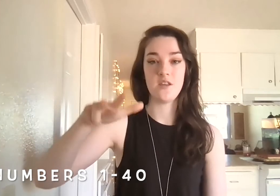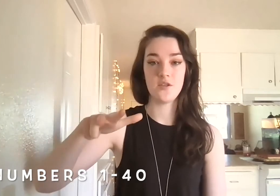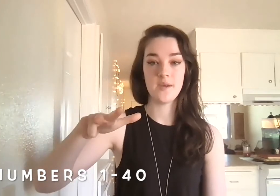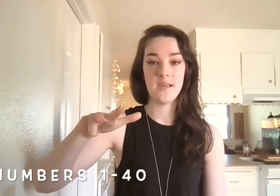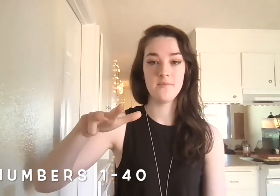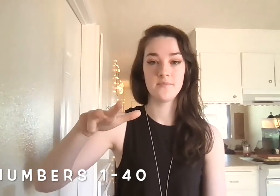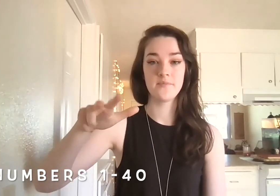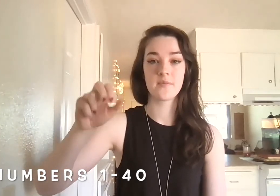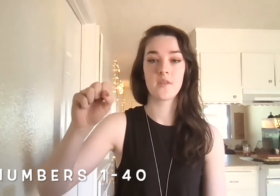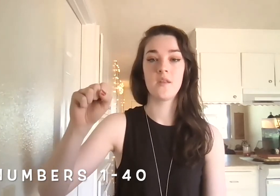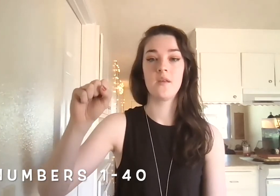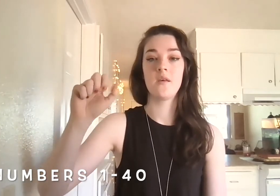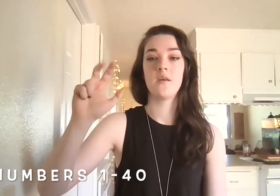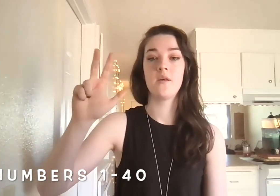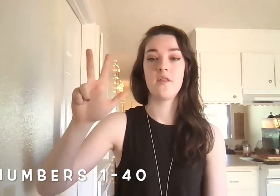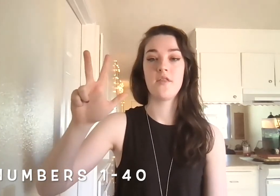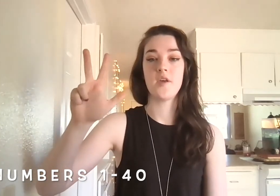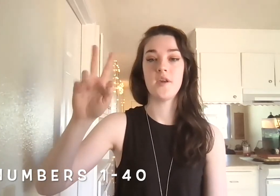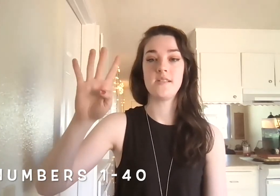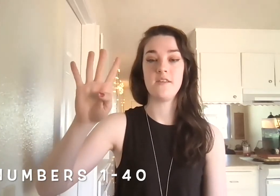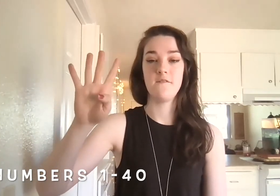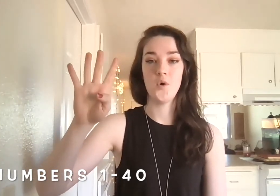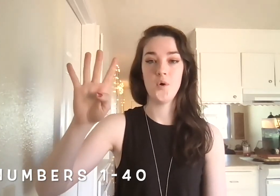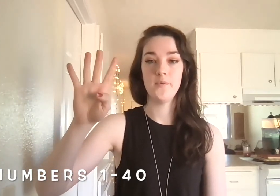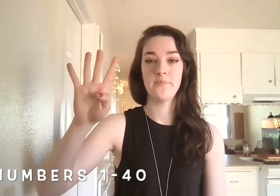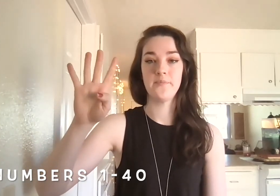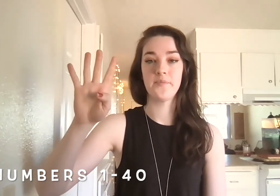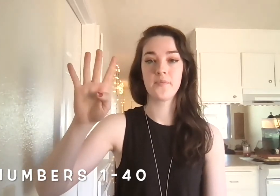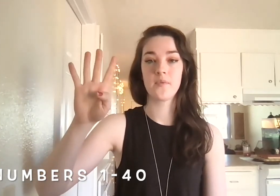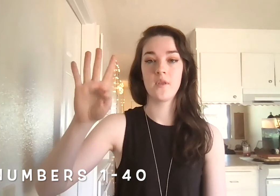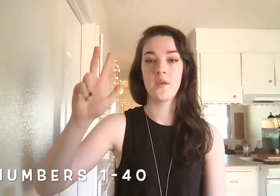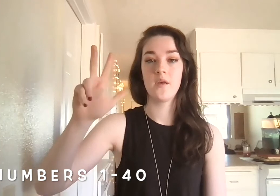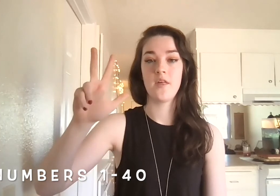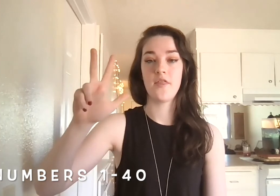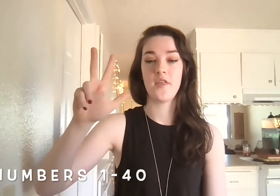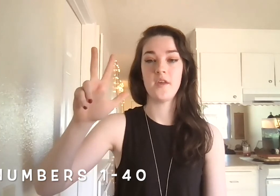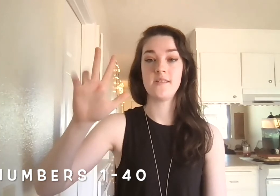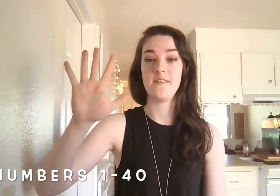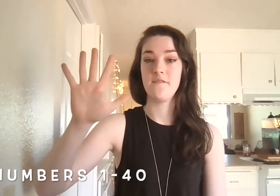34, 35,